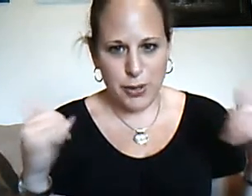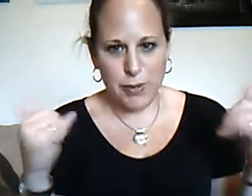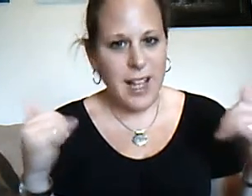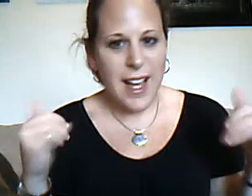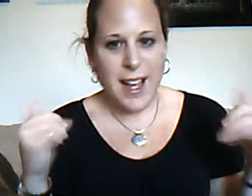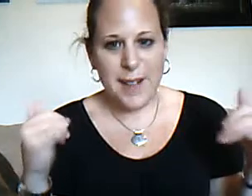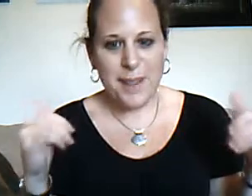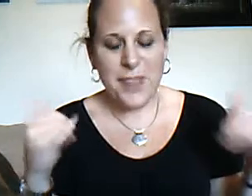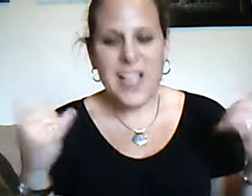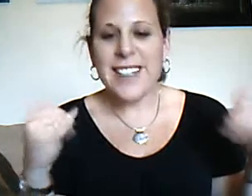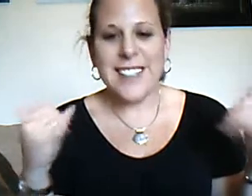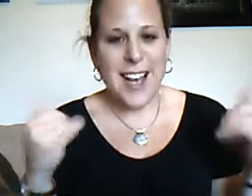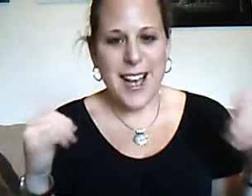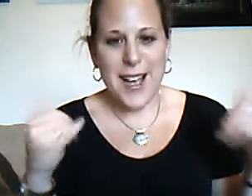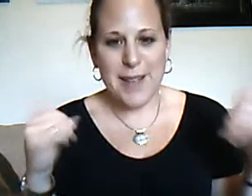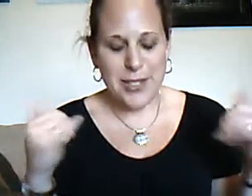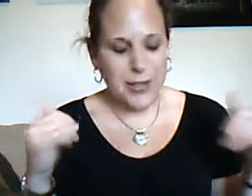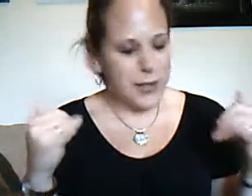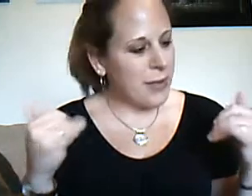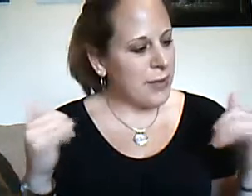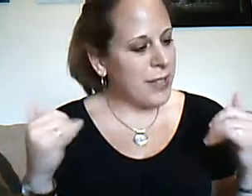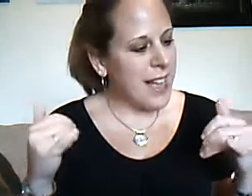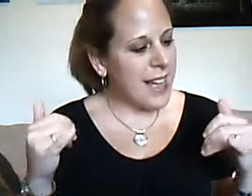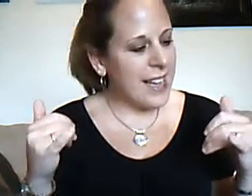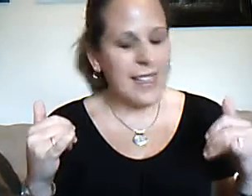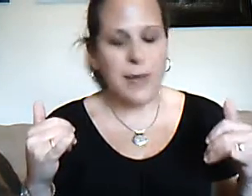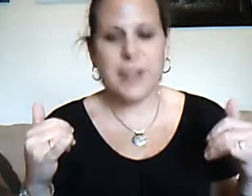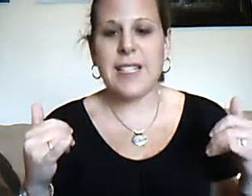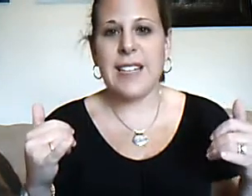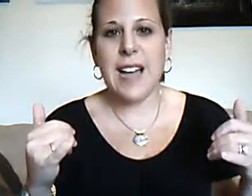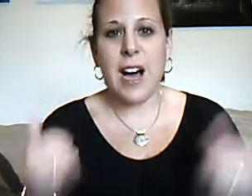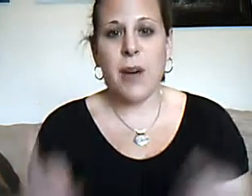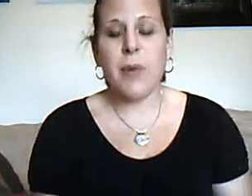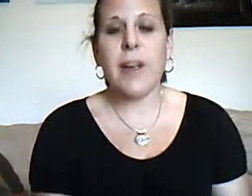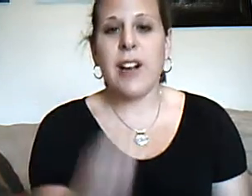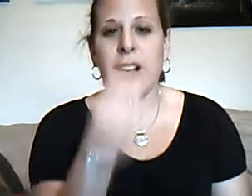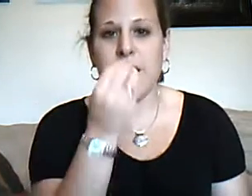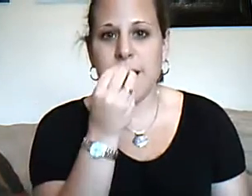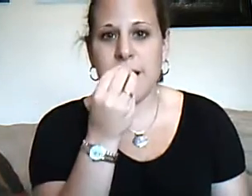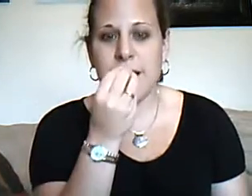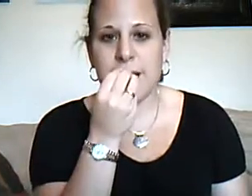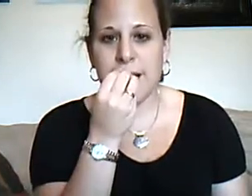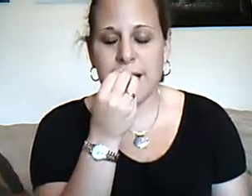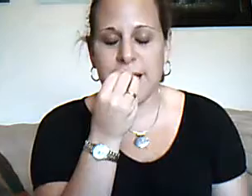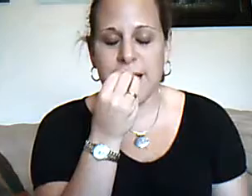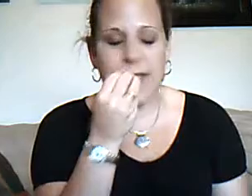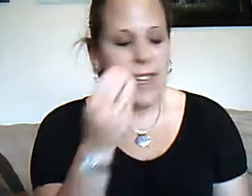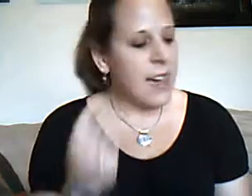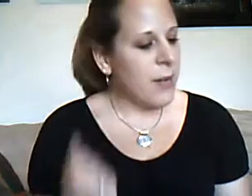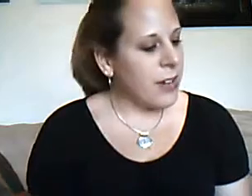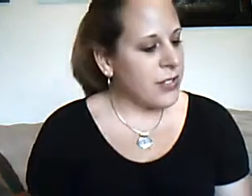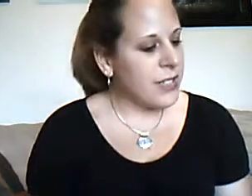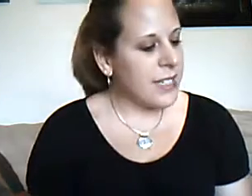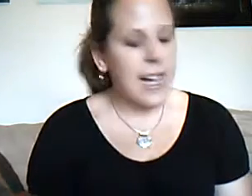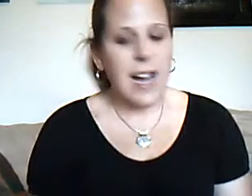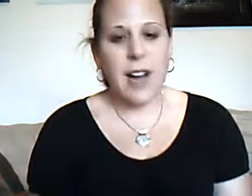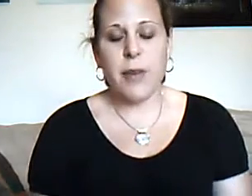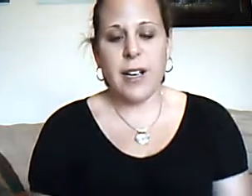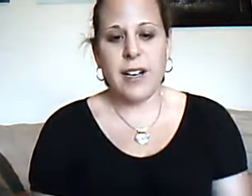play, time to play. And then we said, now we're eating. And we also did, now we're